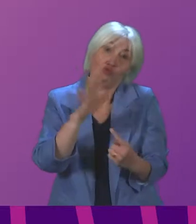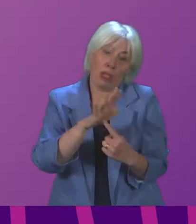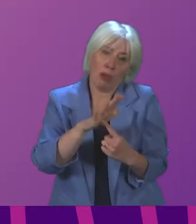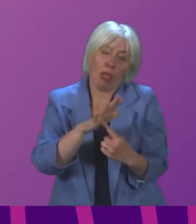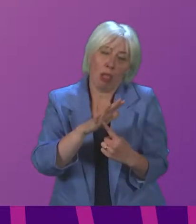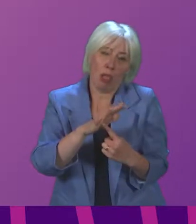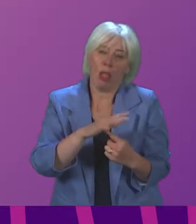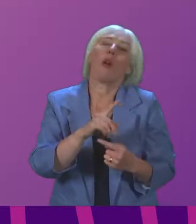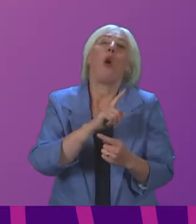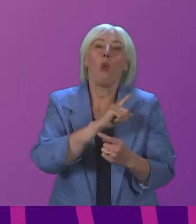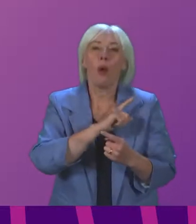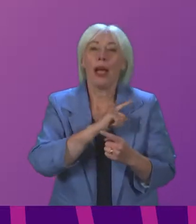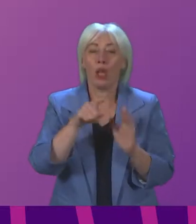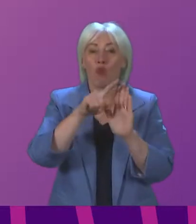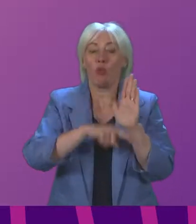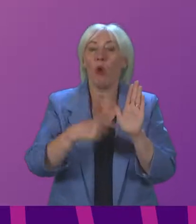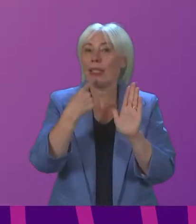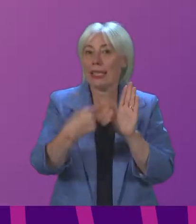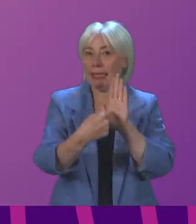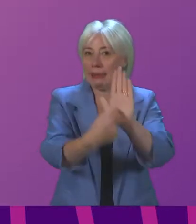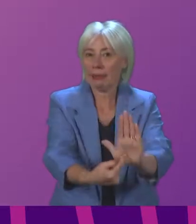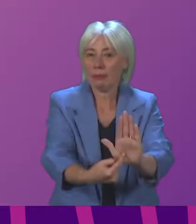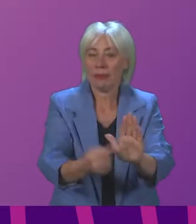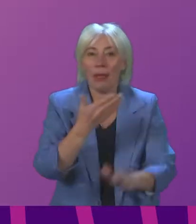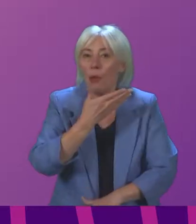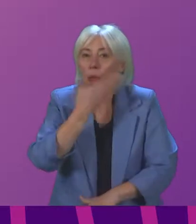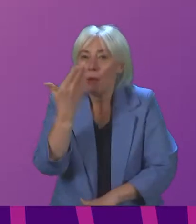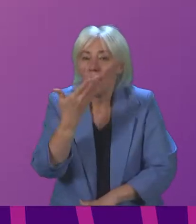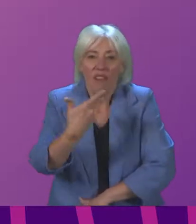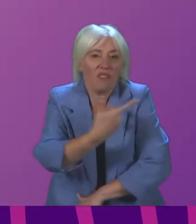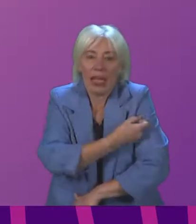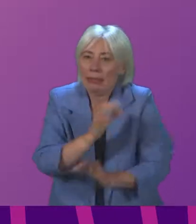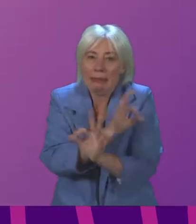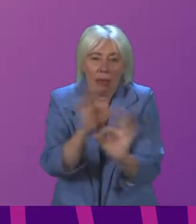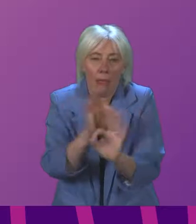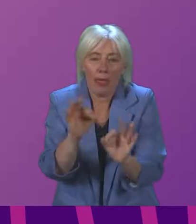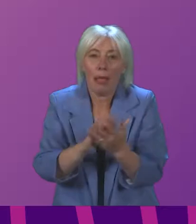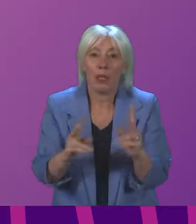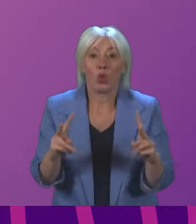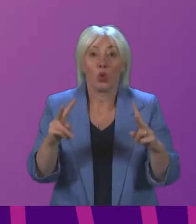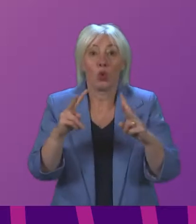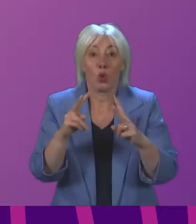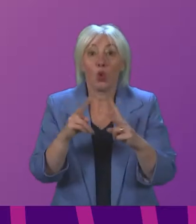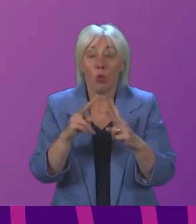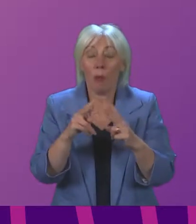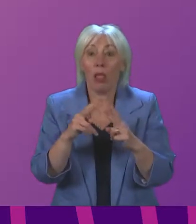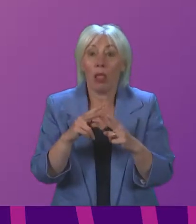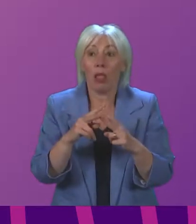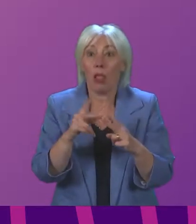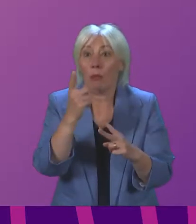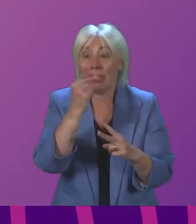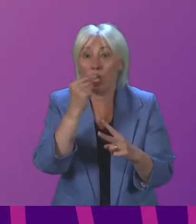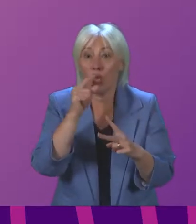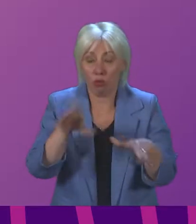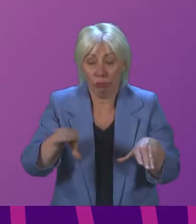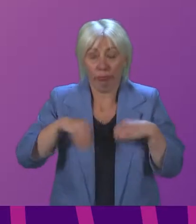because as the report highlighted, if you are not vaccinated at all, you are twice as likely to contract the virus,